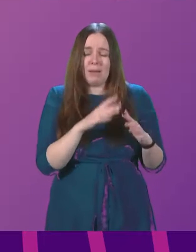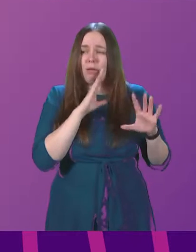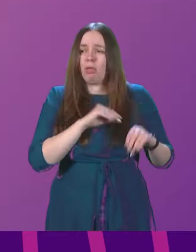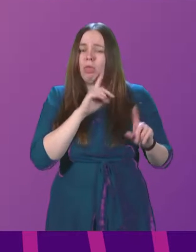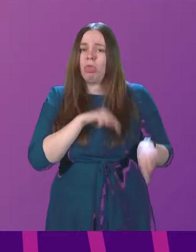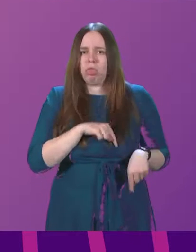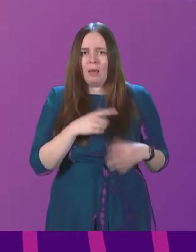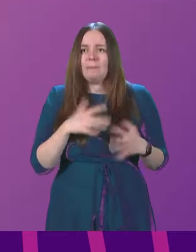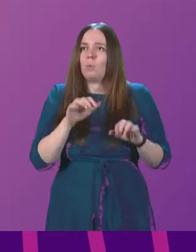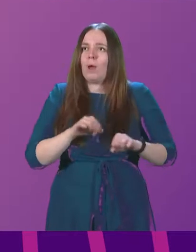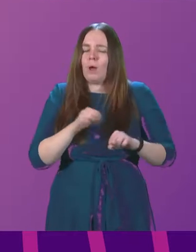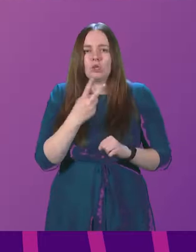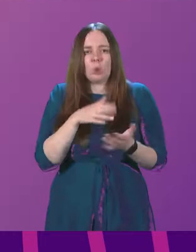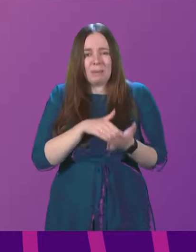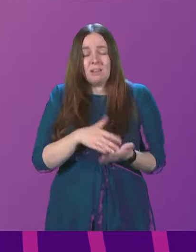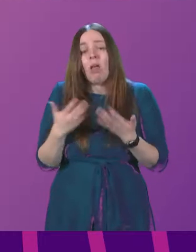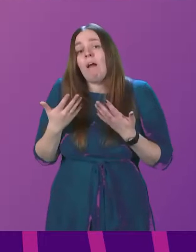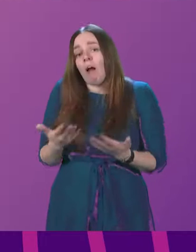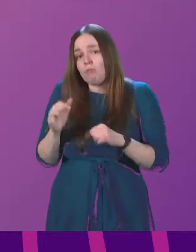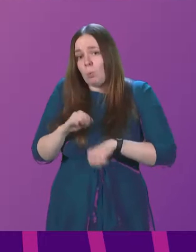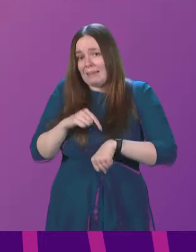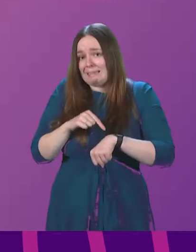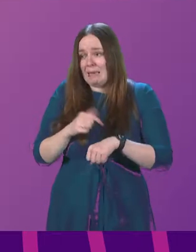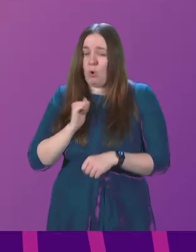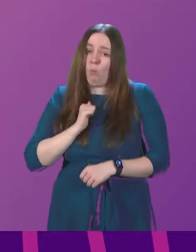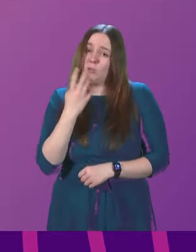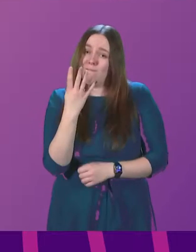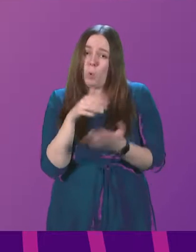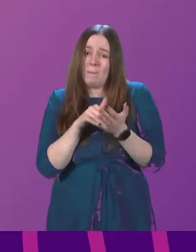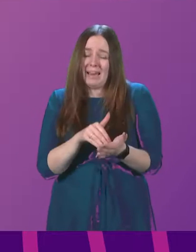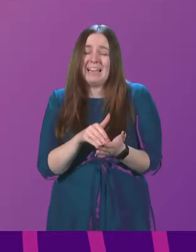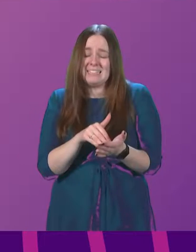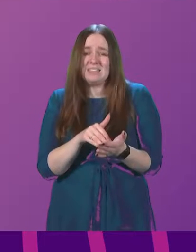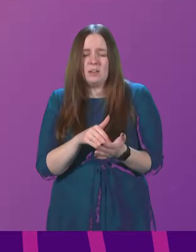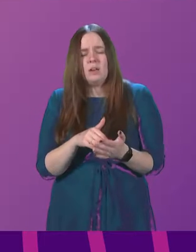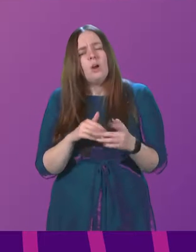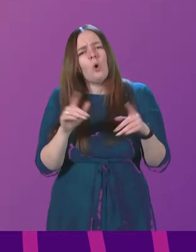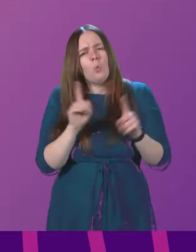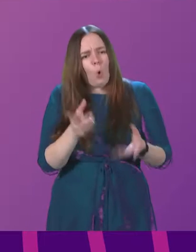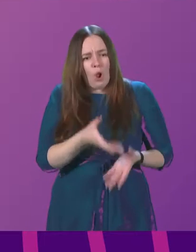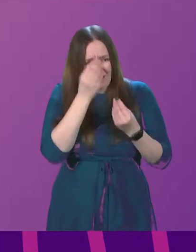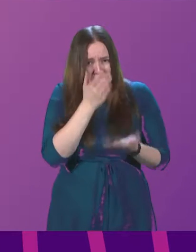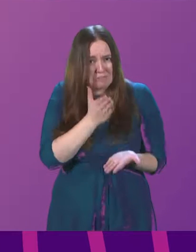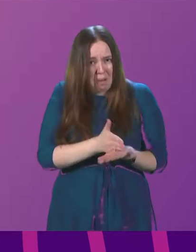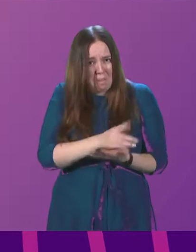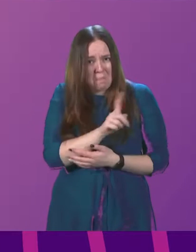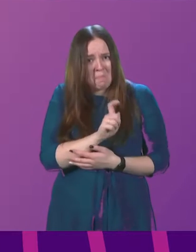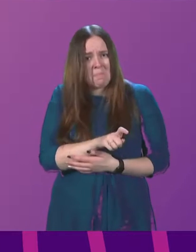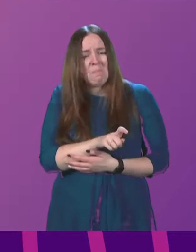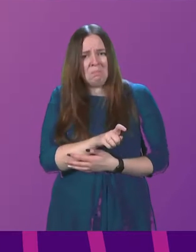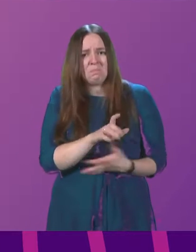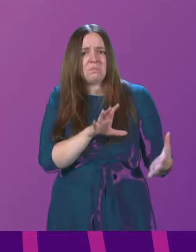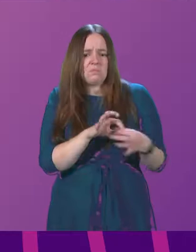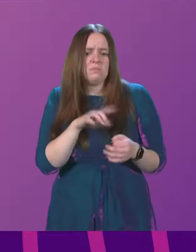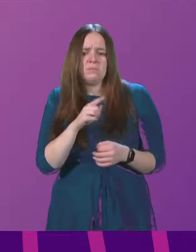a two-minute wait. The current waiting time is averaging nearly four minutes. So what lessons have actually been learned in light of these